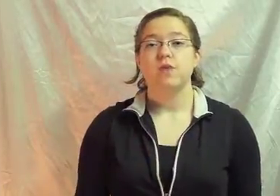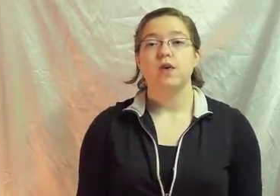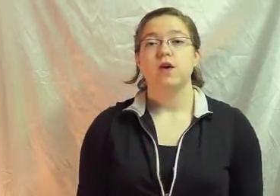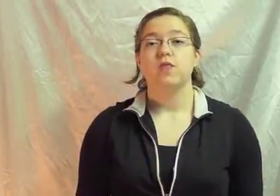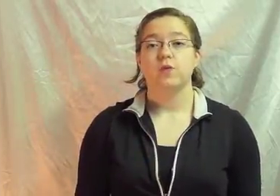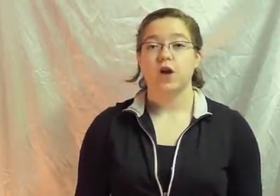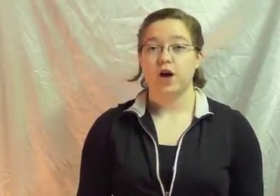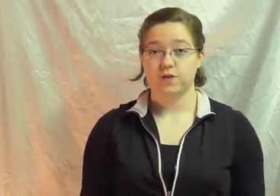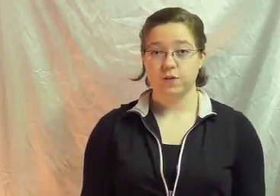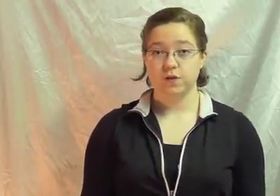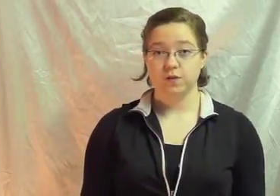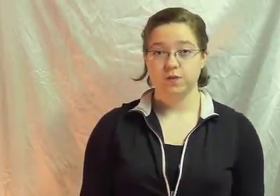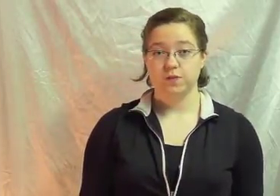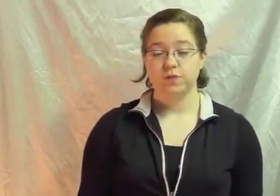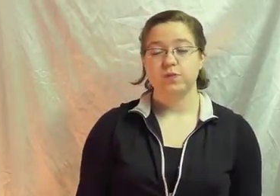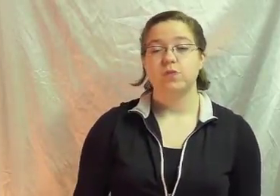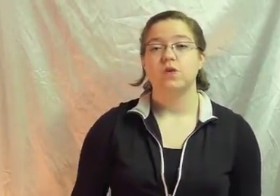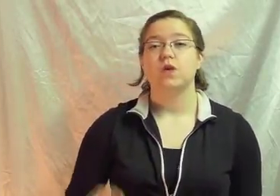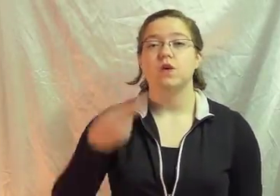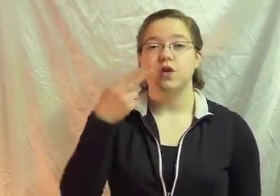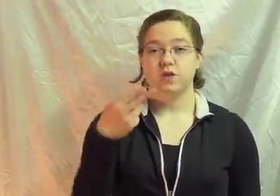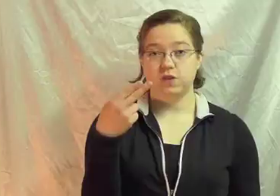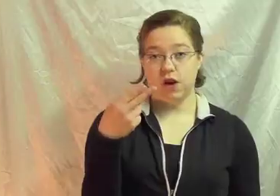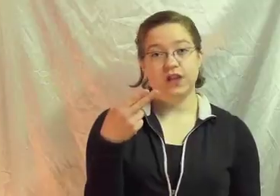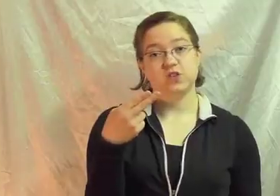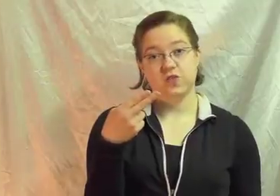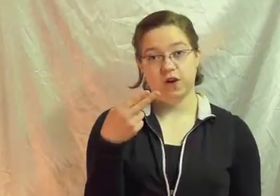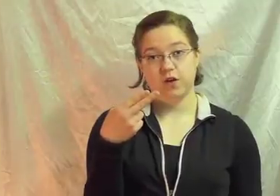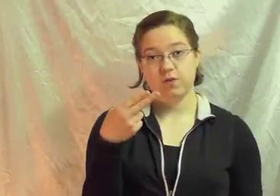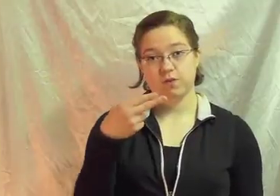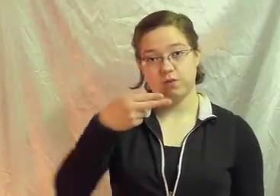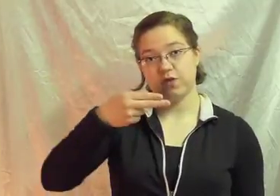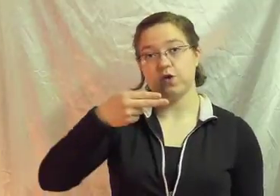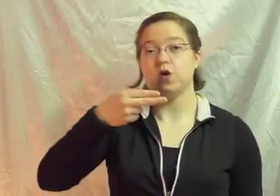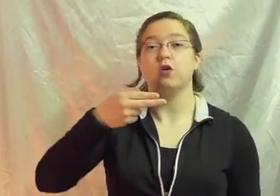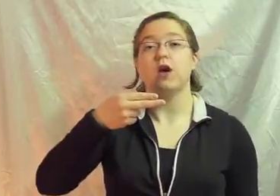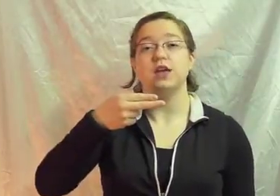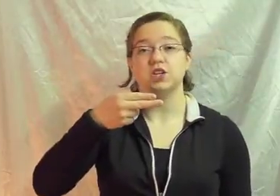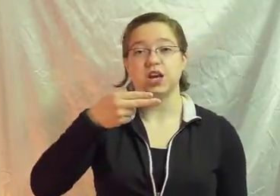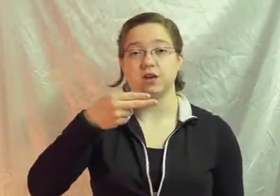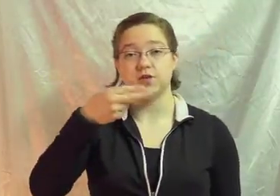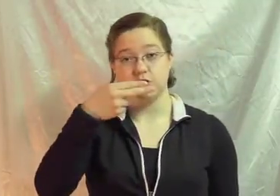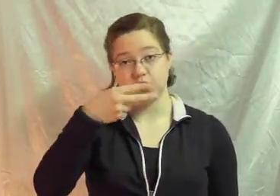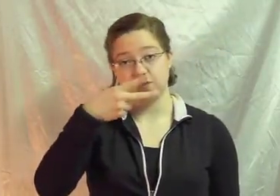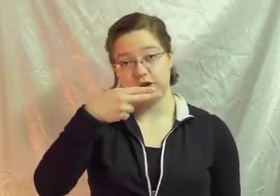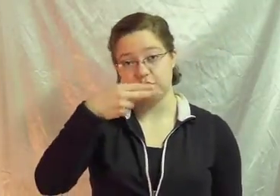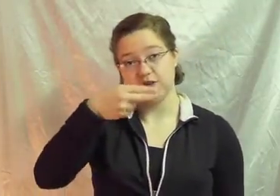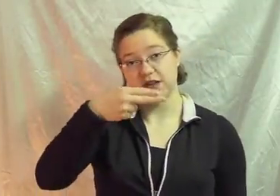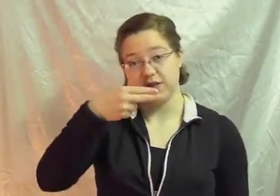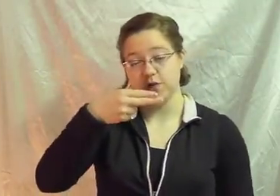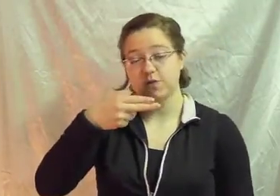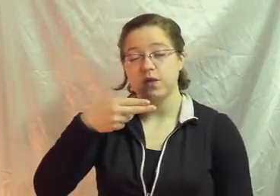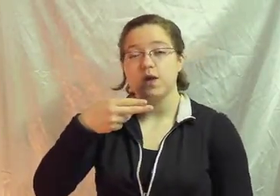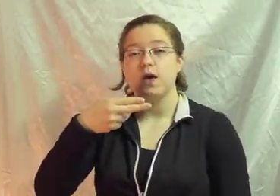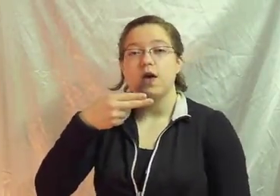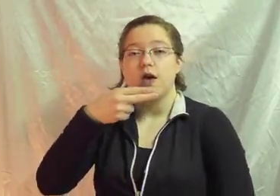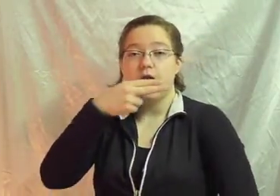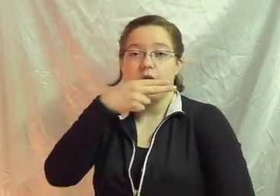The word hospital It's your H fingers Or your H hands Your two fingers together And